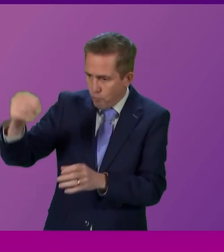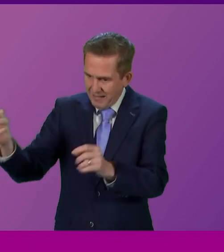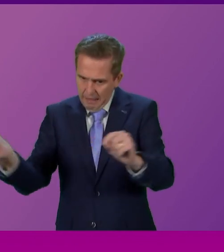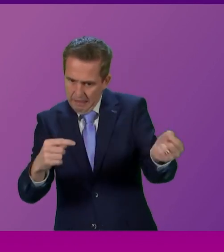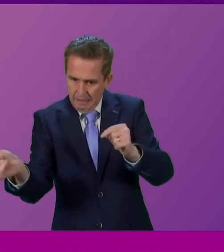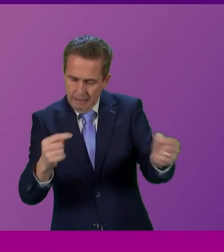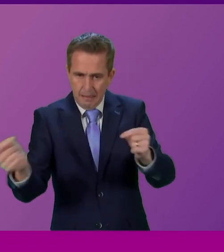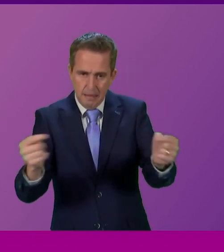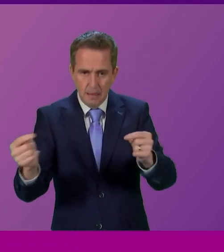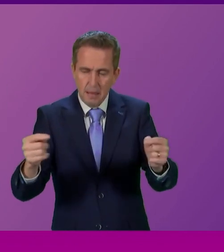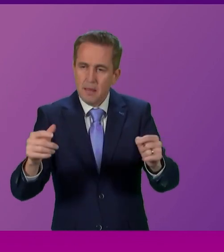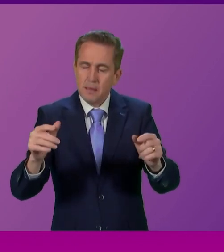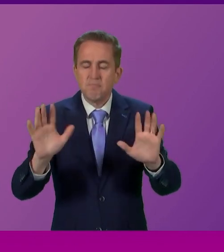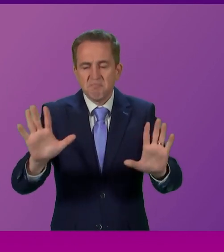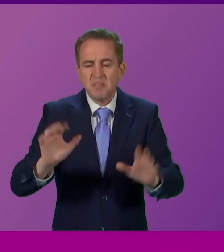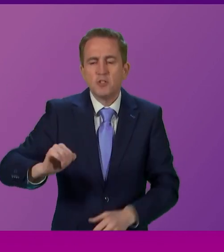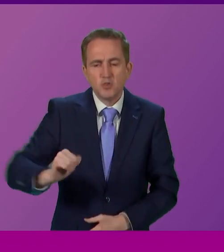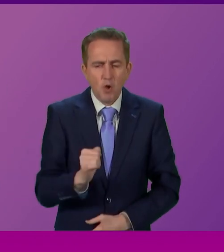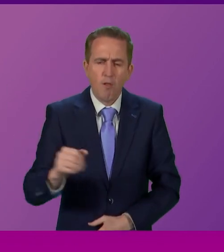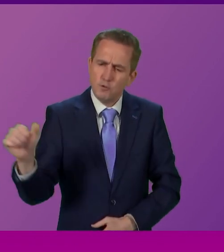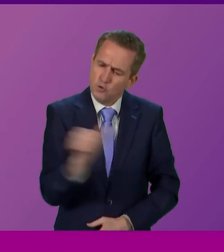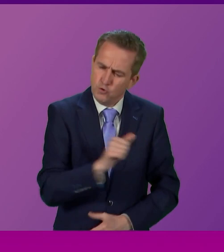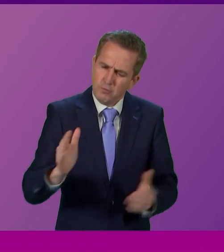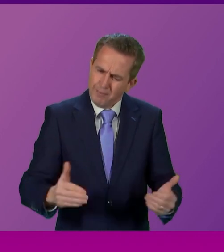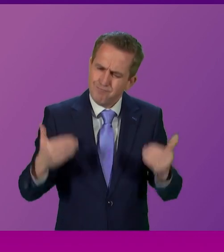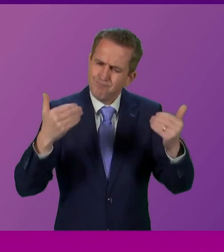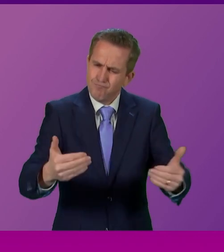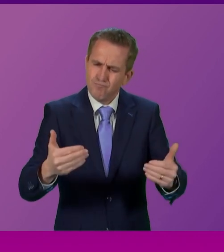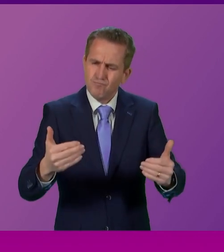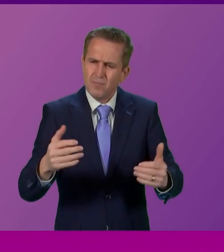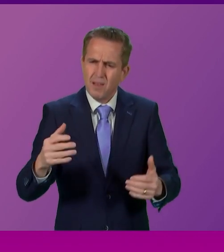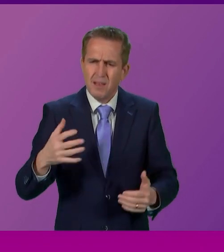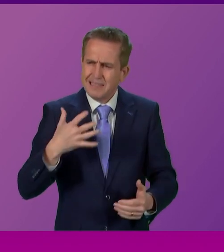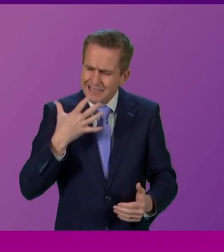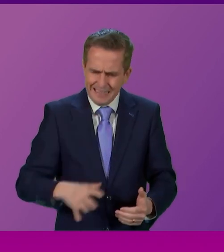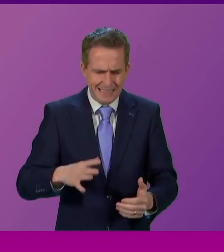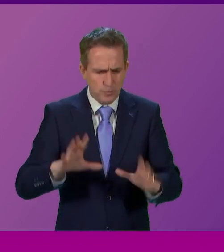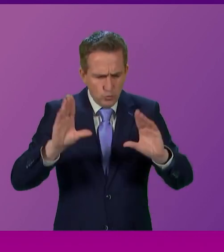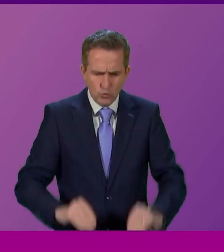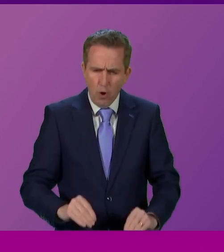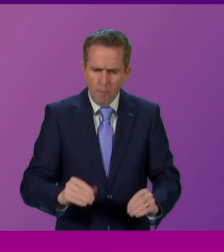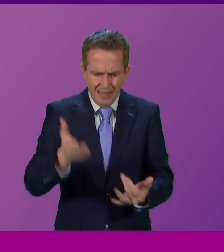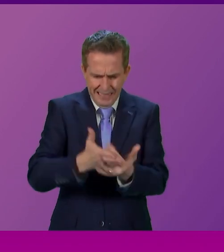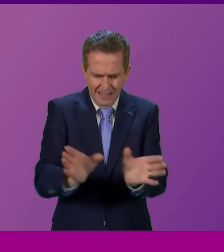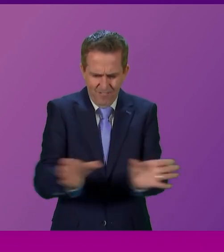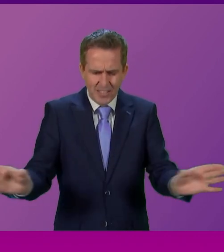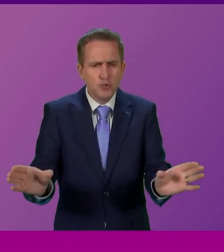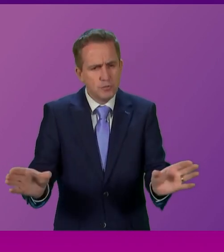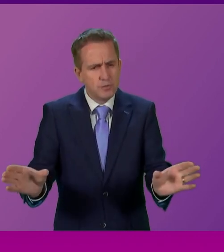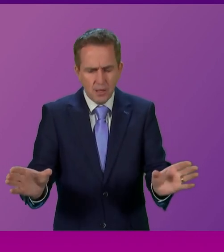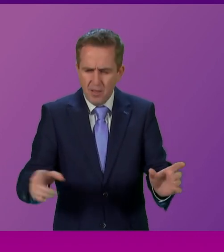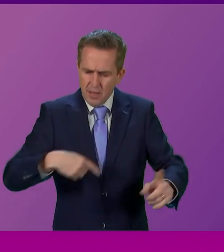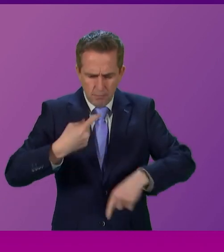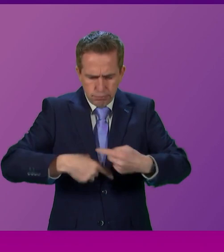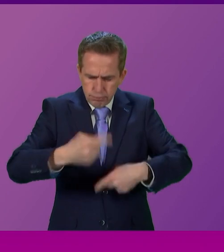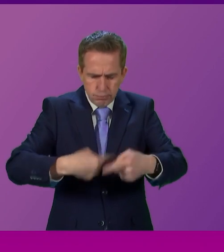Well, Presiding Officer, Scotland deserves so much better than that, so much better than the divisive debate we see consistently played out